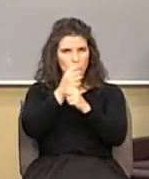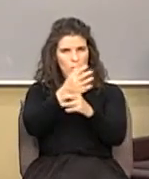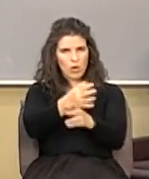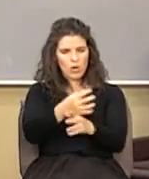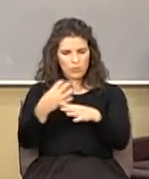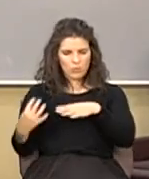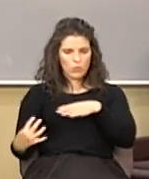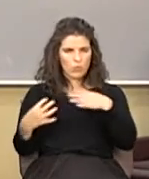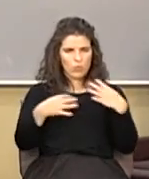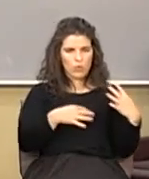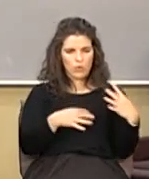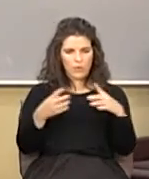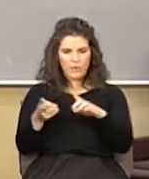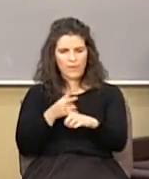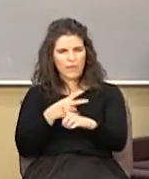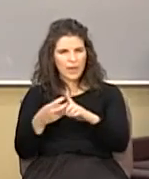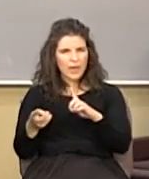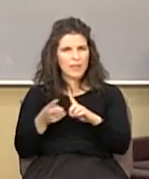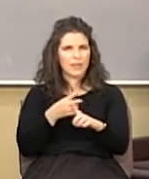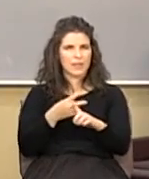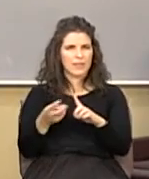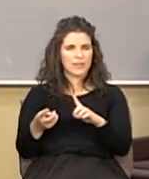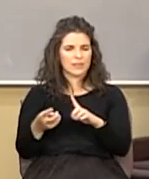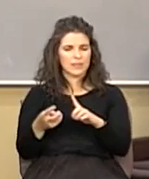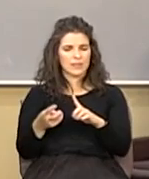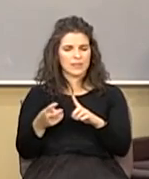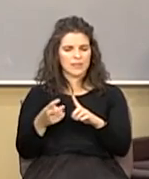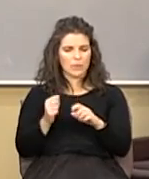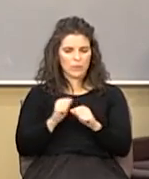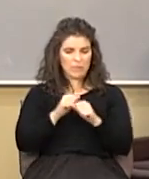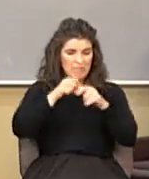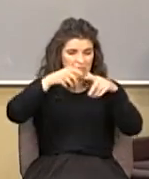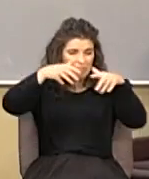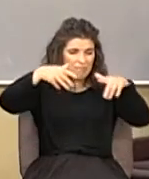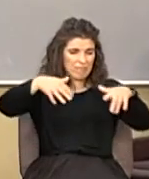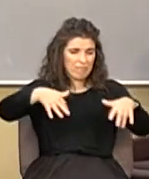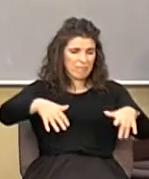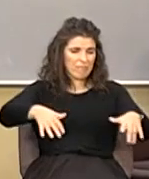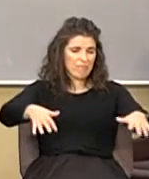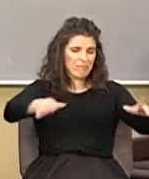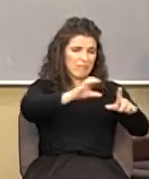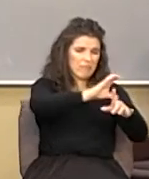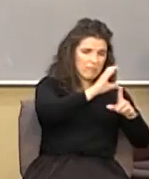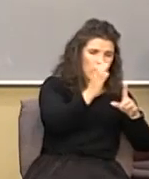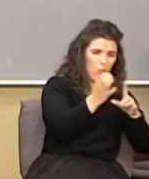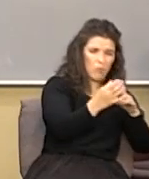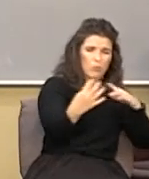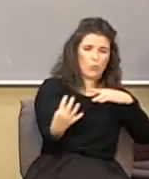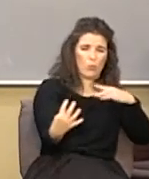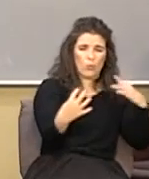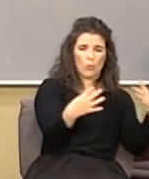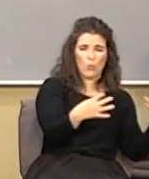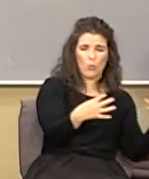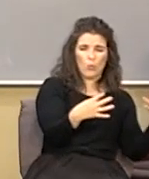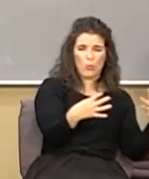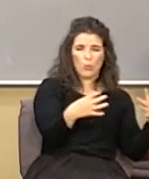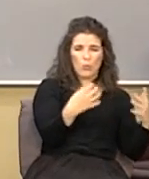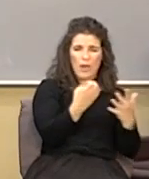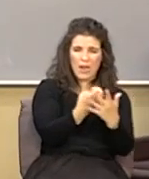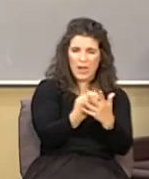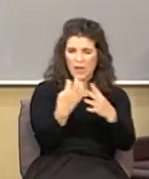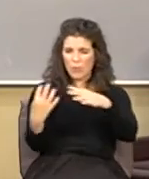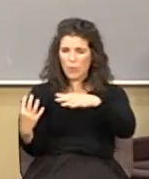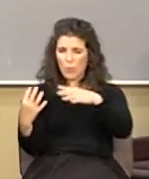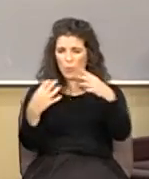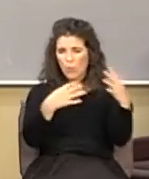conflict and to the violence and when it spills itself over out into the culture trying to put the